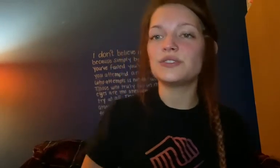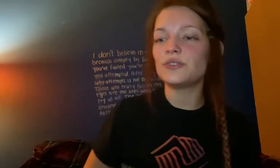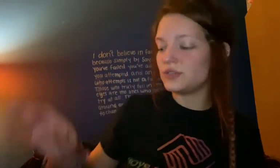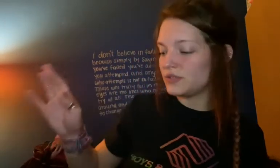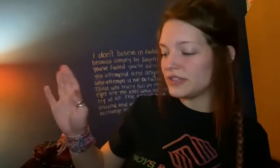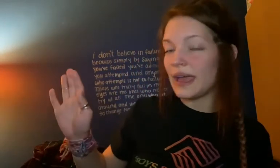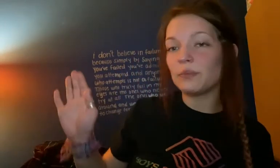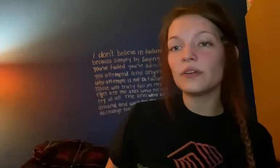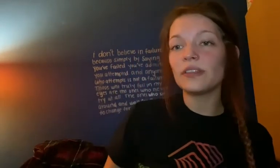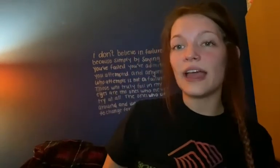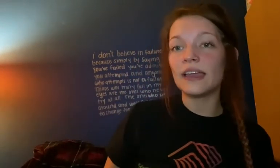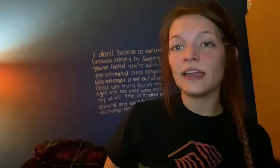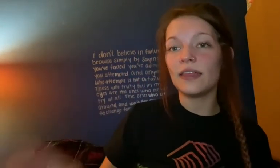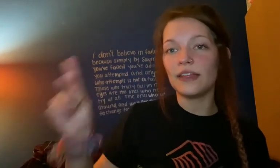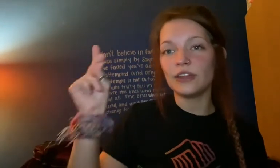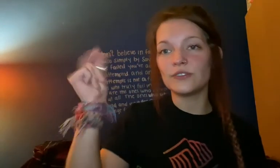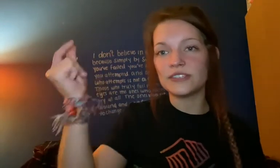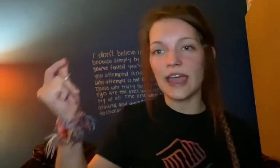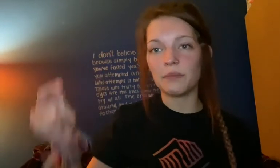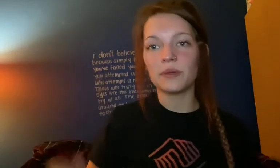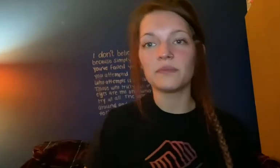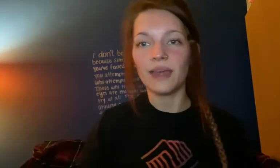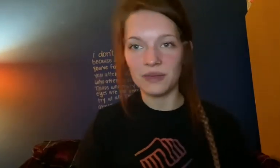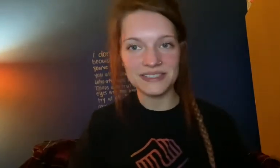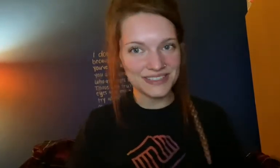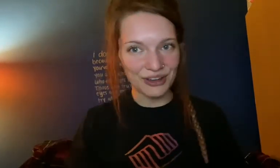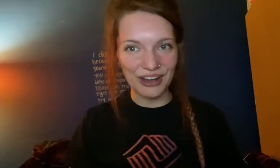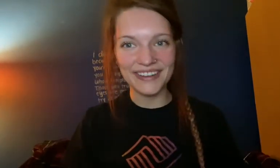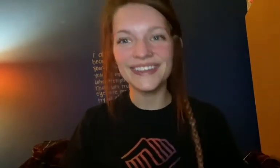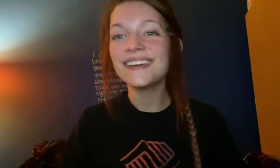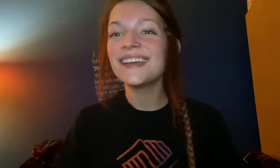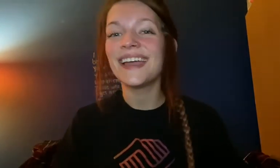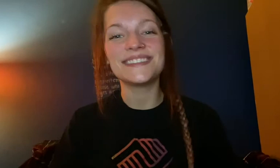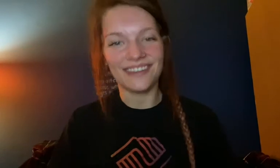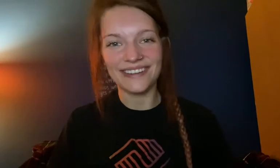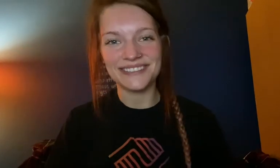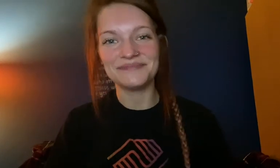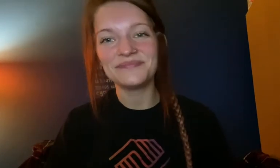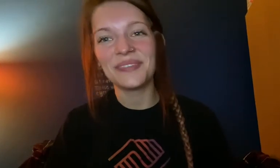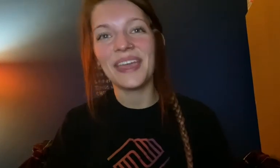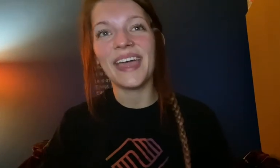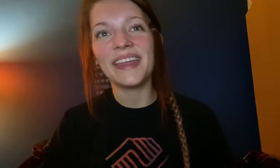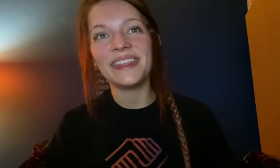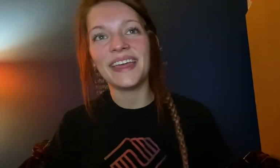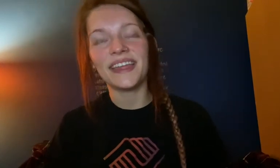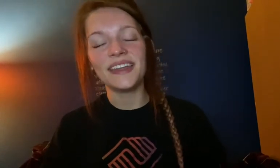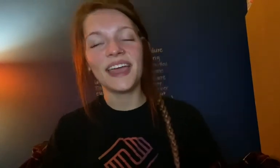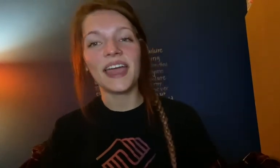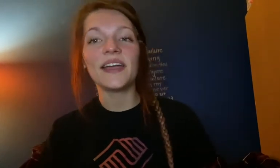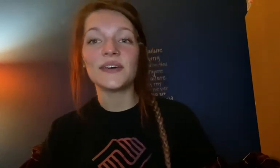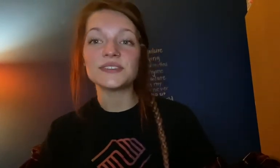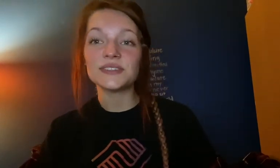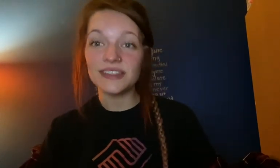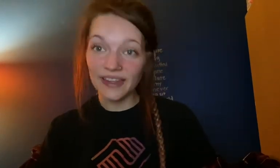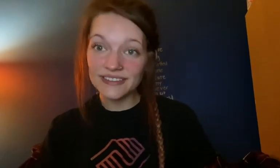do is you slap your leg and then you snap. That means dog. It's awesome. And then I also selected